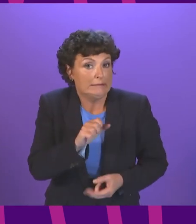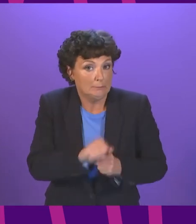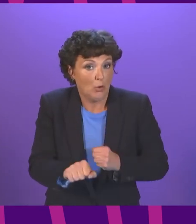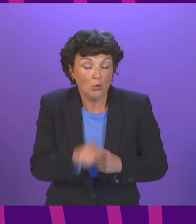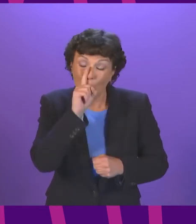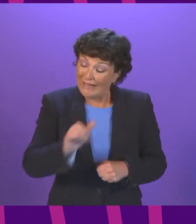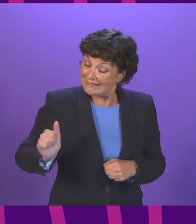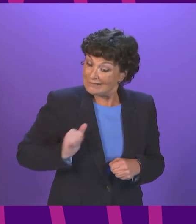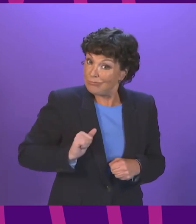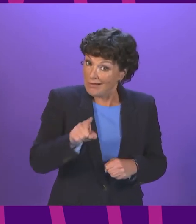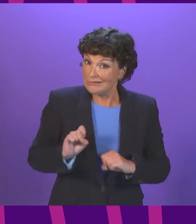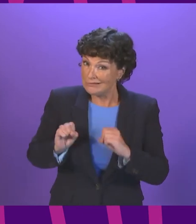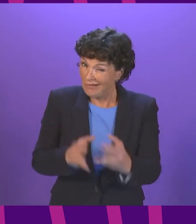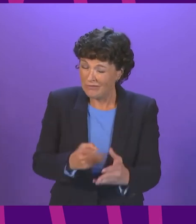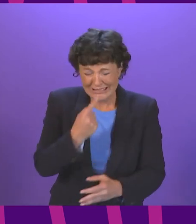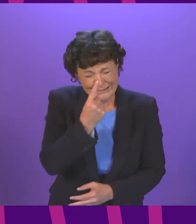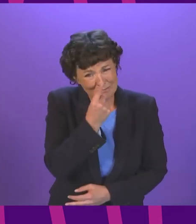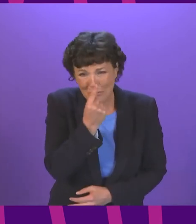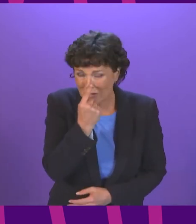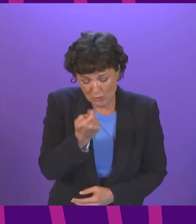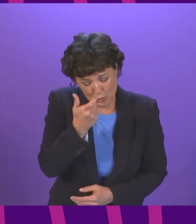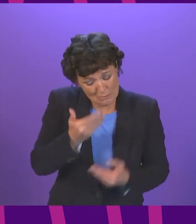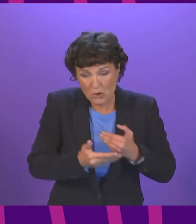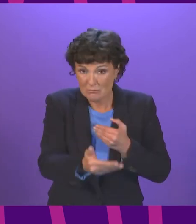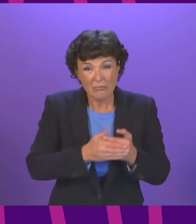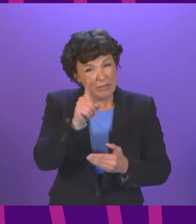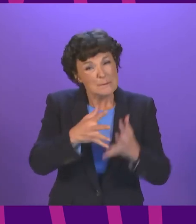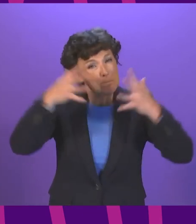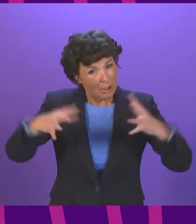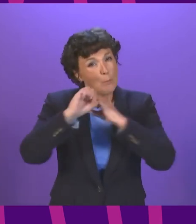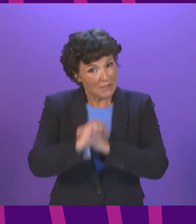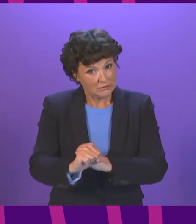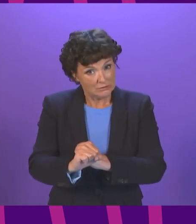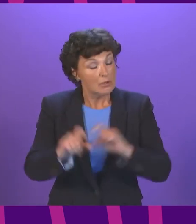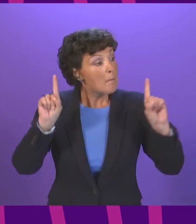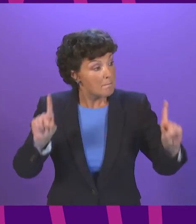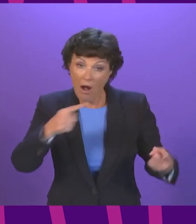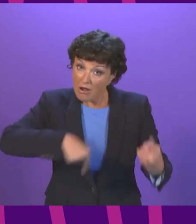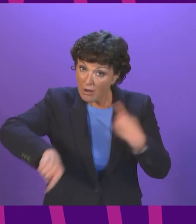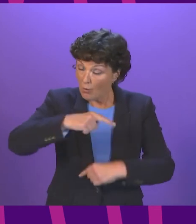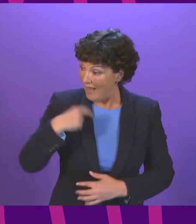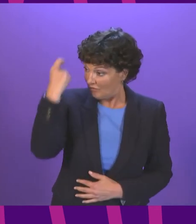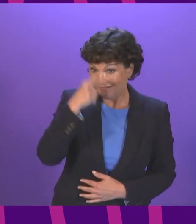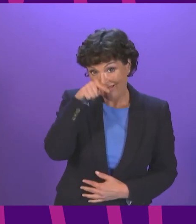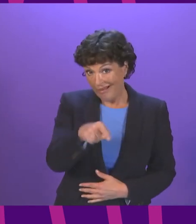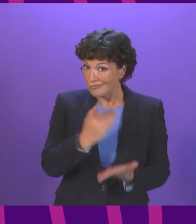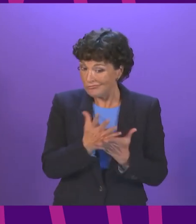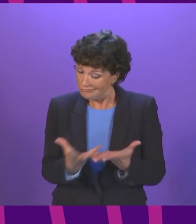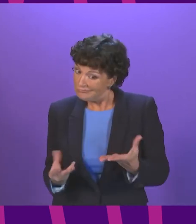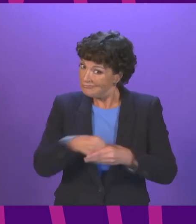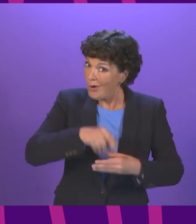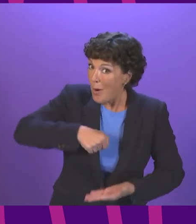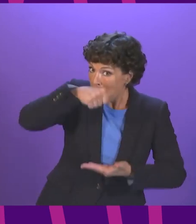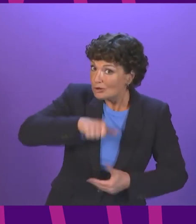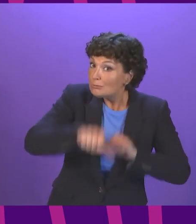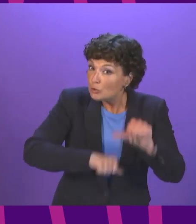life of this Parliament as possible Given the scale of this commitment, it must be considered as part of our budget process However,